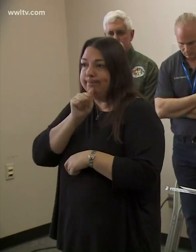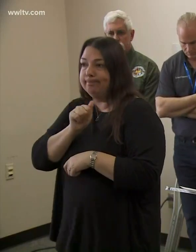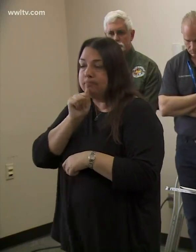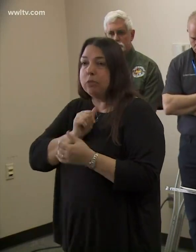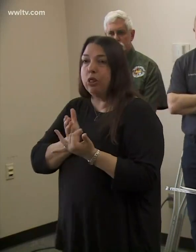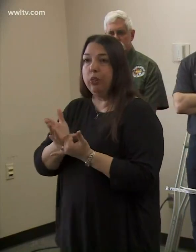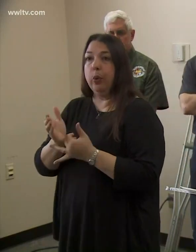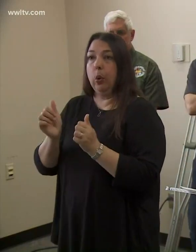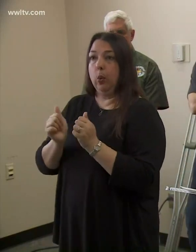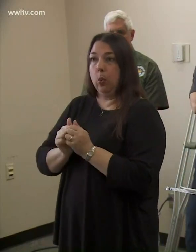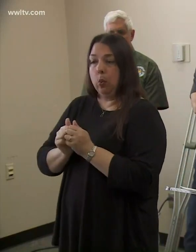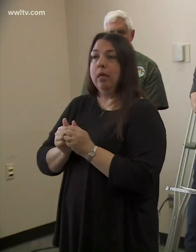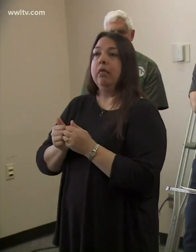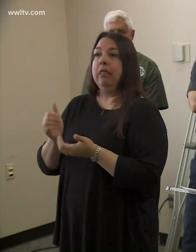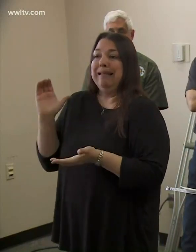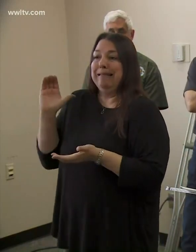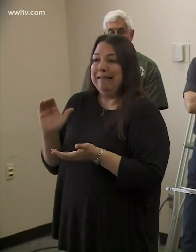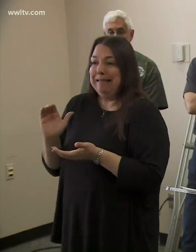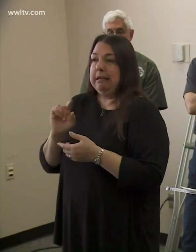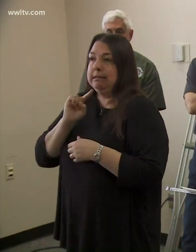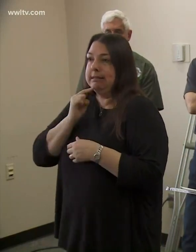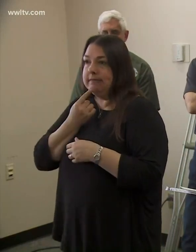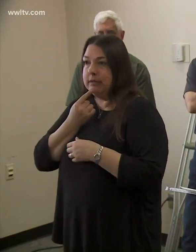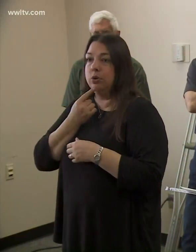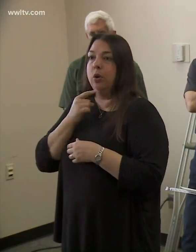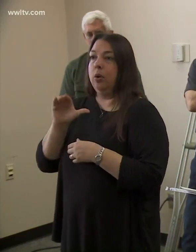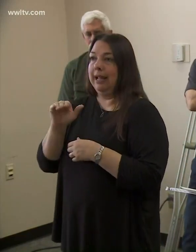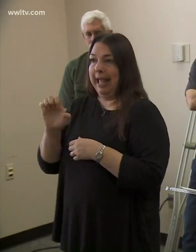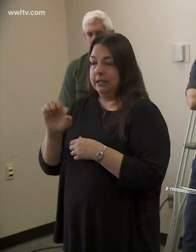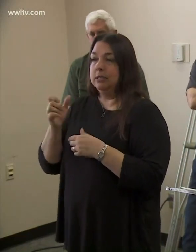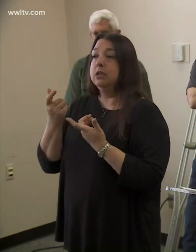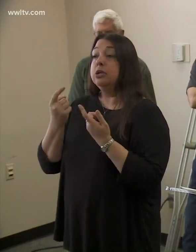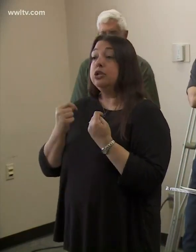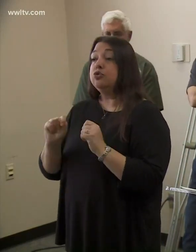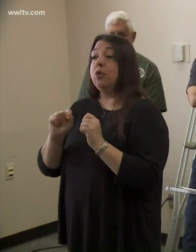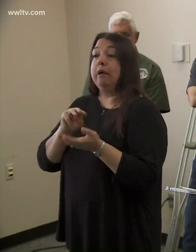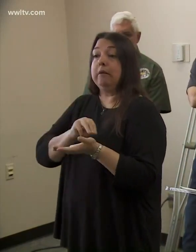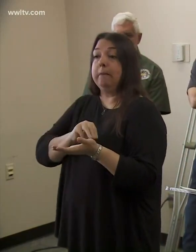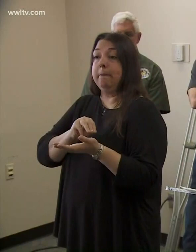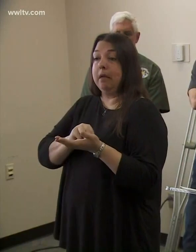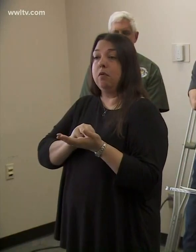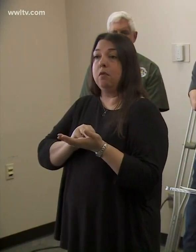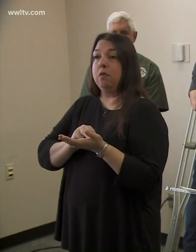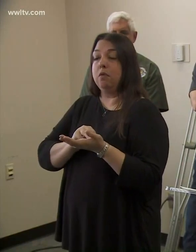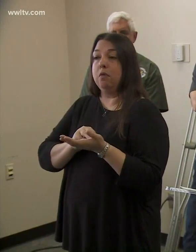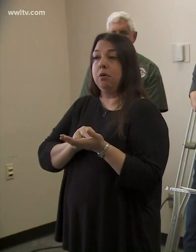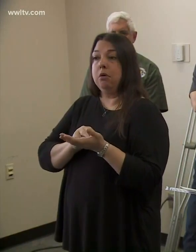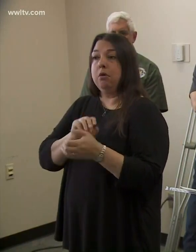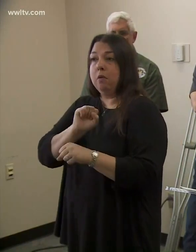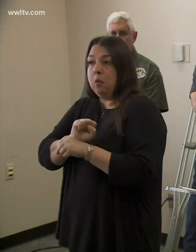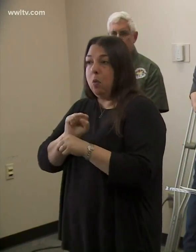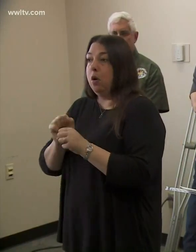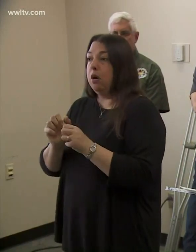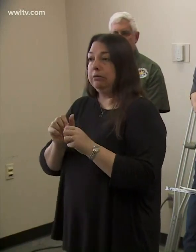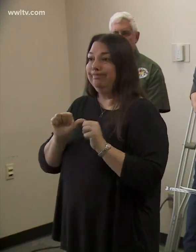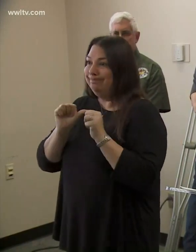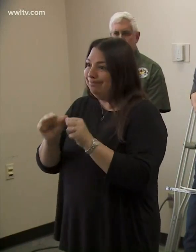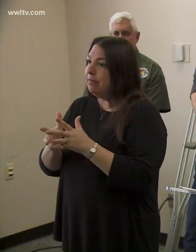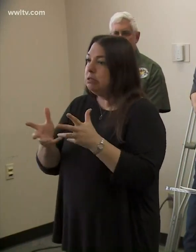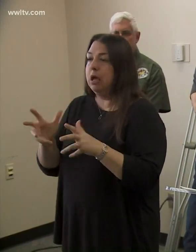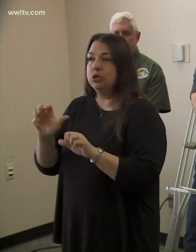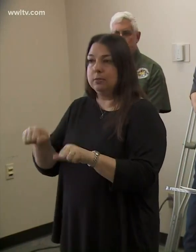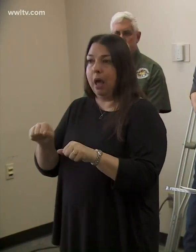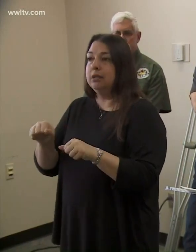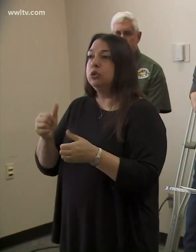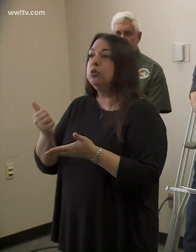with the minimum, minimal amount of severe cases and letting our medical personnel, um, last as long as possible to as many